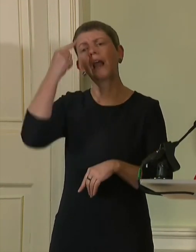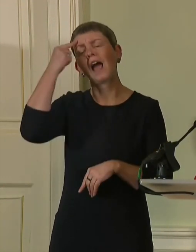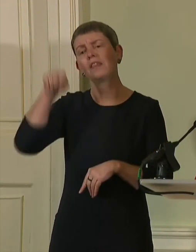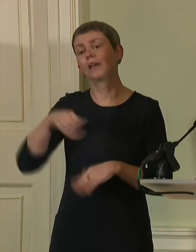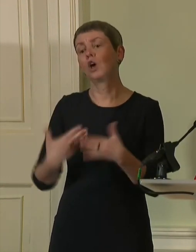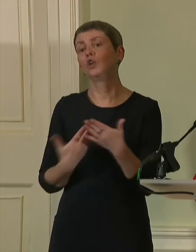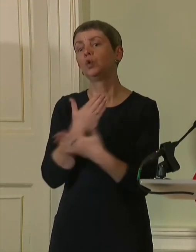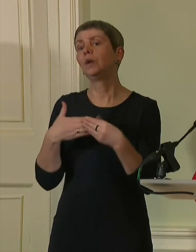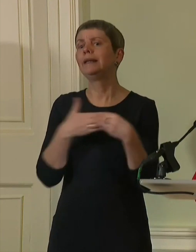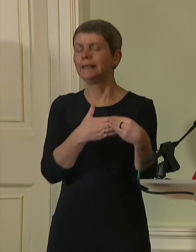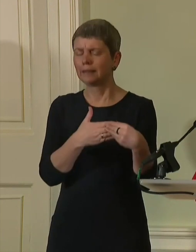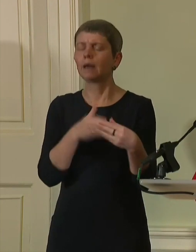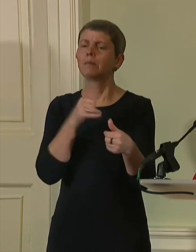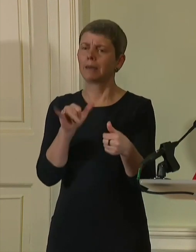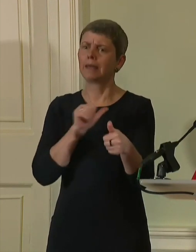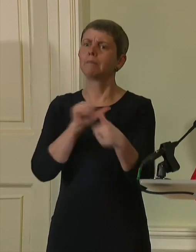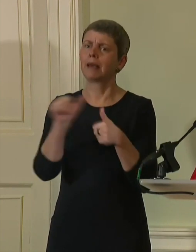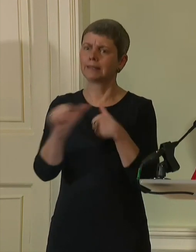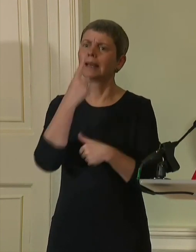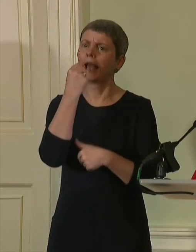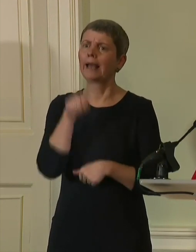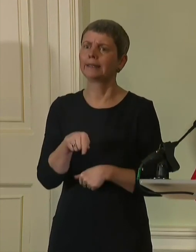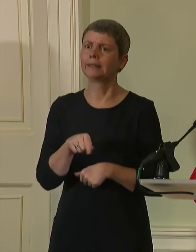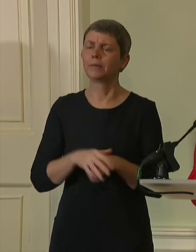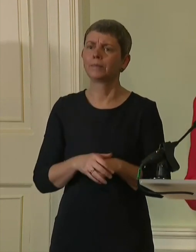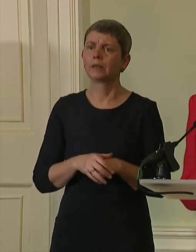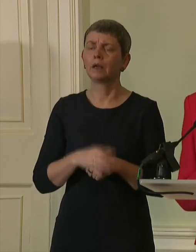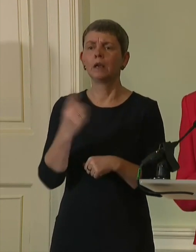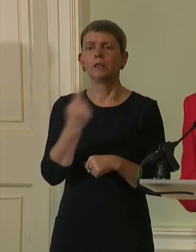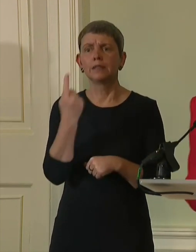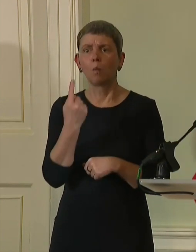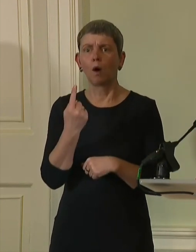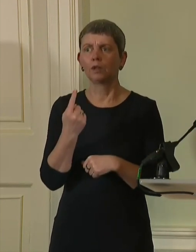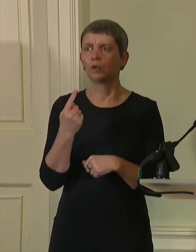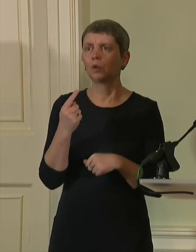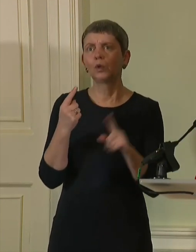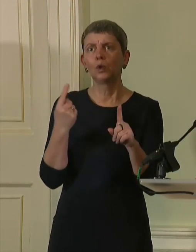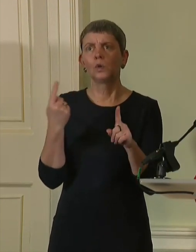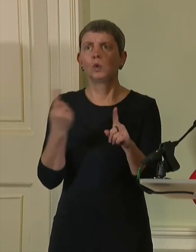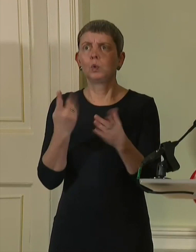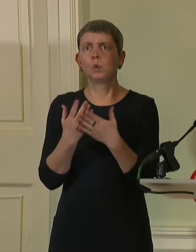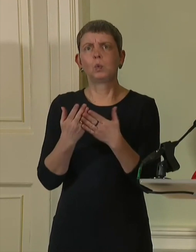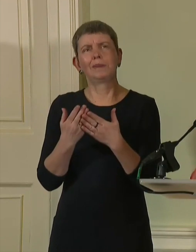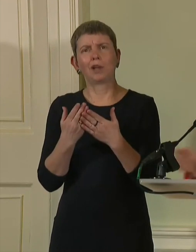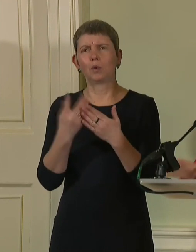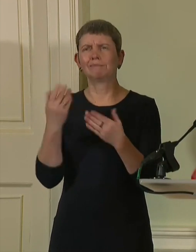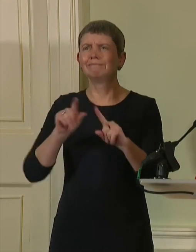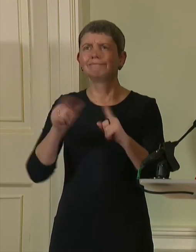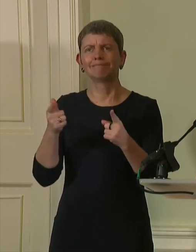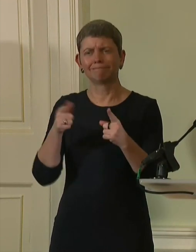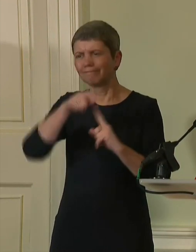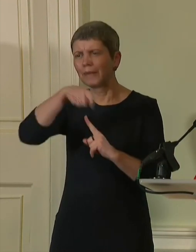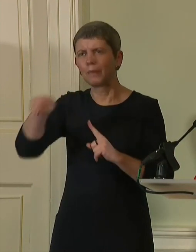will be better able to do this. Someone about whom the mind of almost everyone in the country is not already made up for